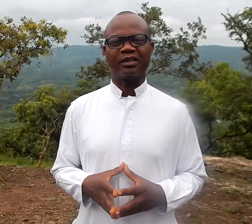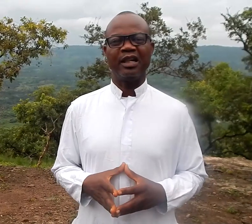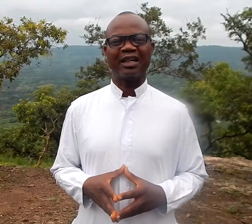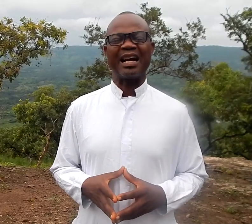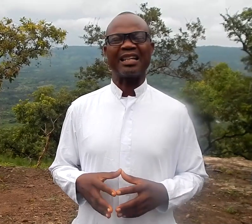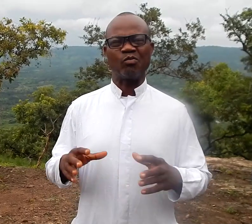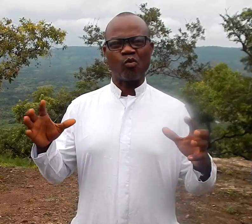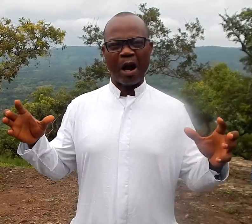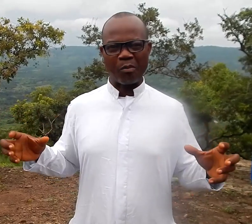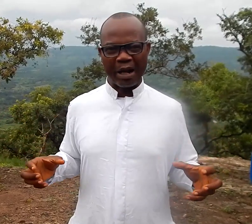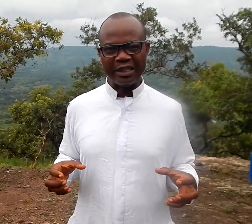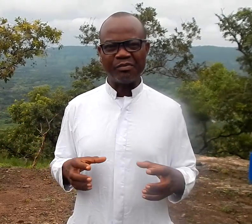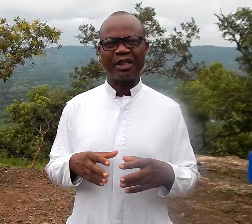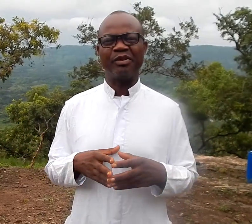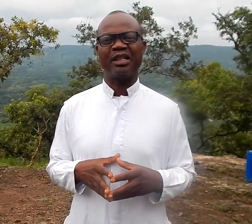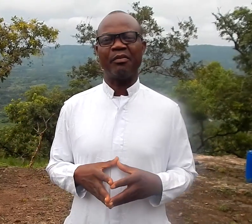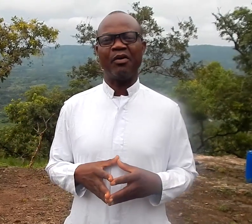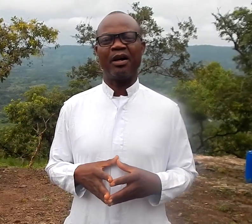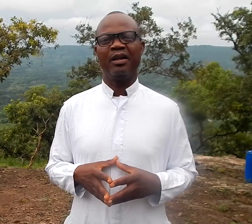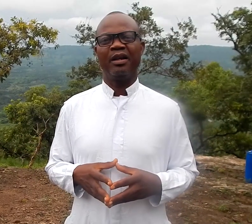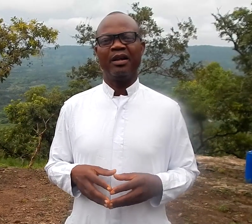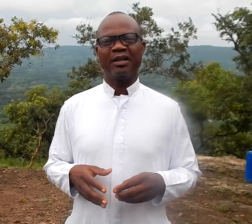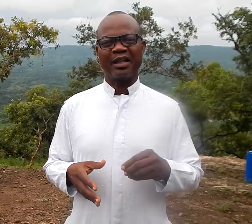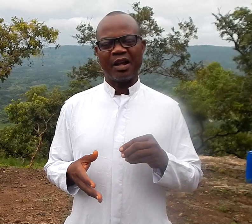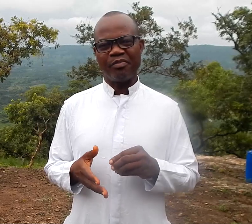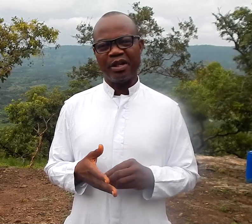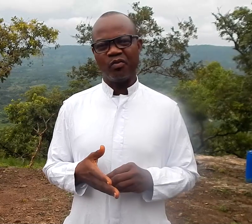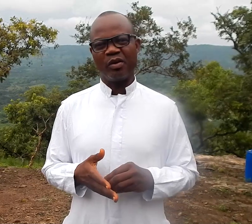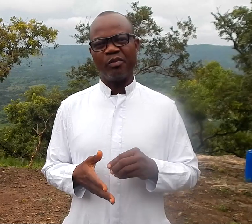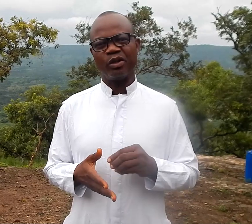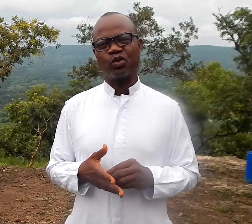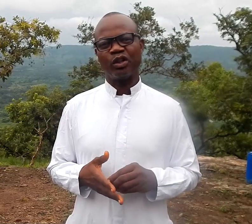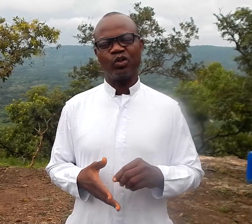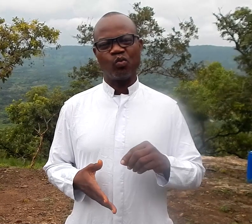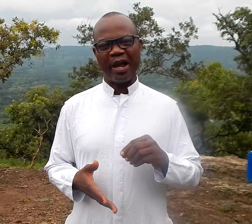you're telling ourorder else. The guy who doesn't know who he